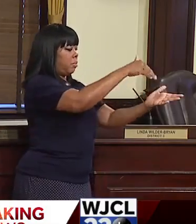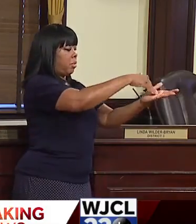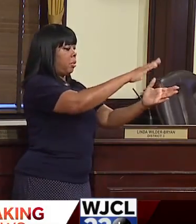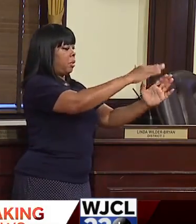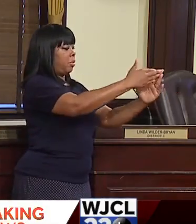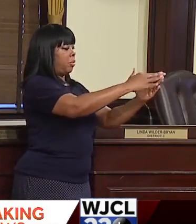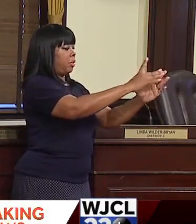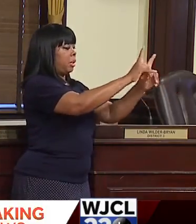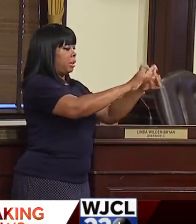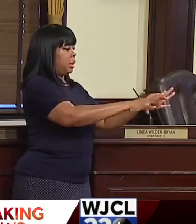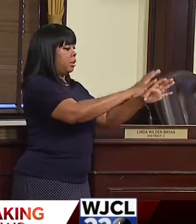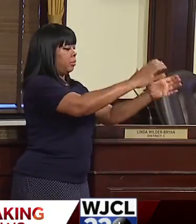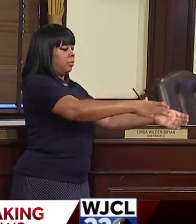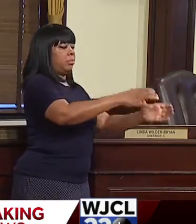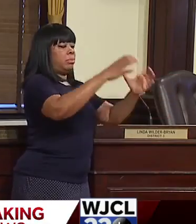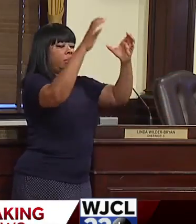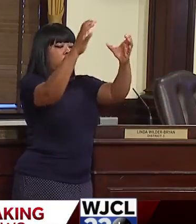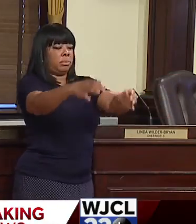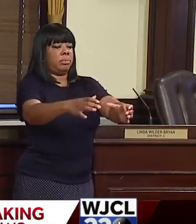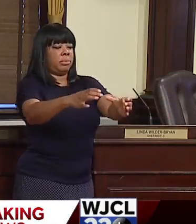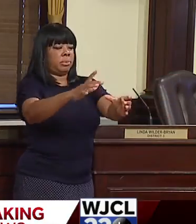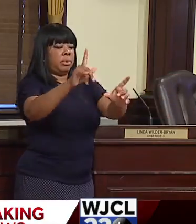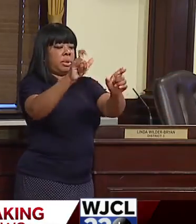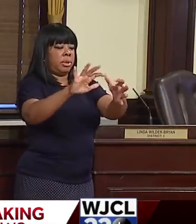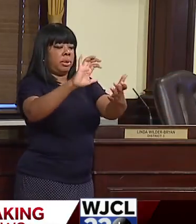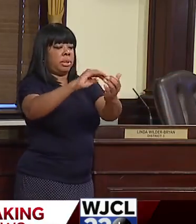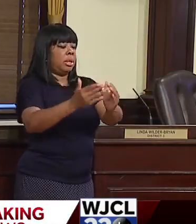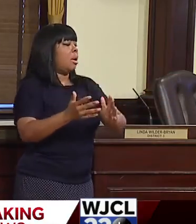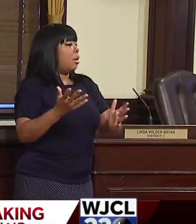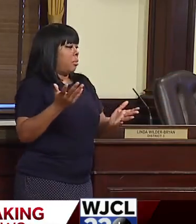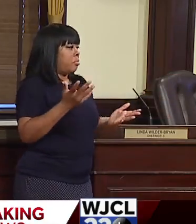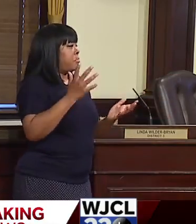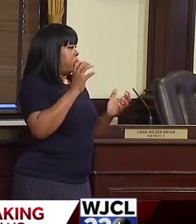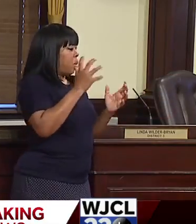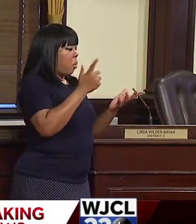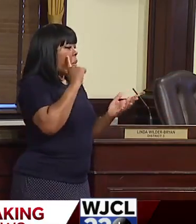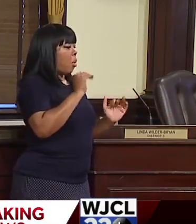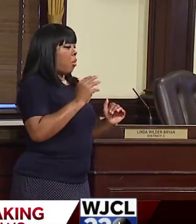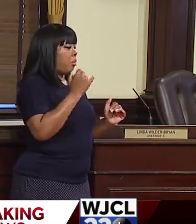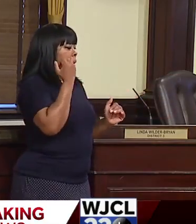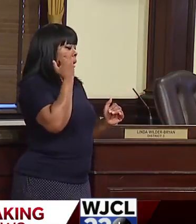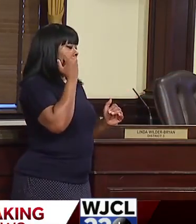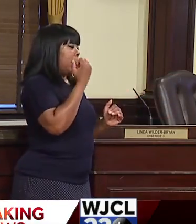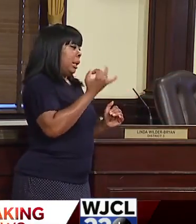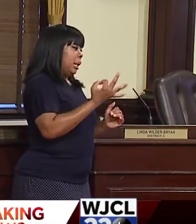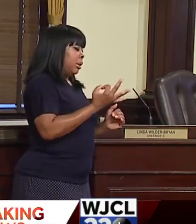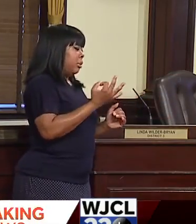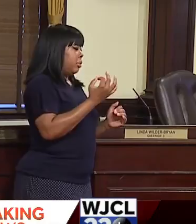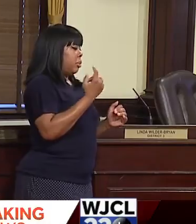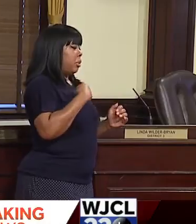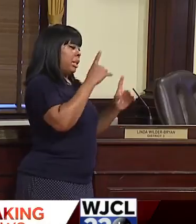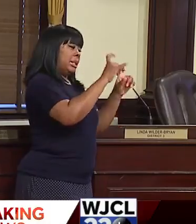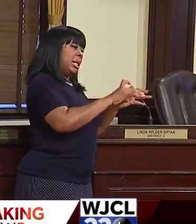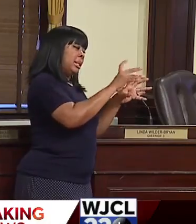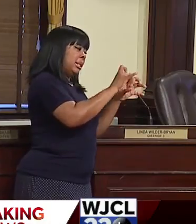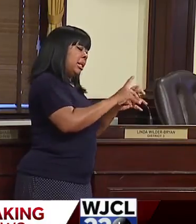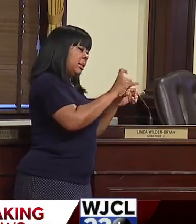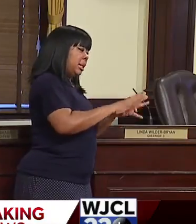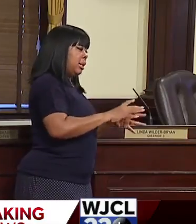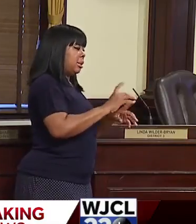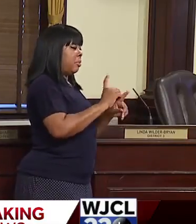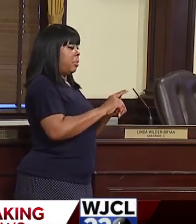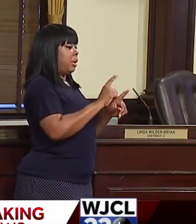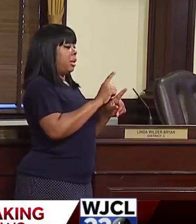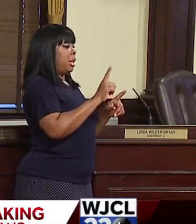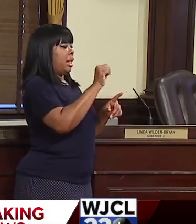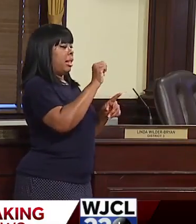and test. But again, it doesn't mean much if we're not getting the results back in a timely matter. It doesn't mean much if we're